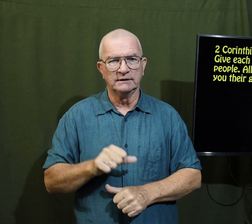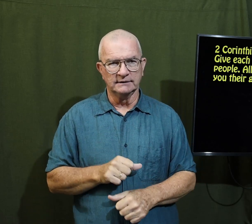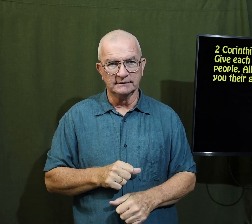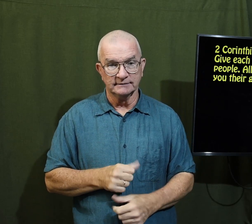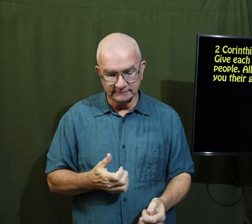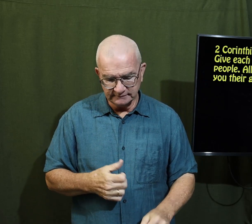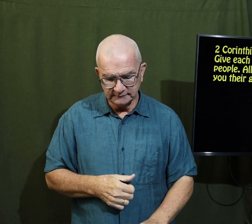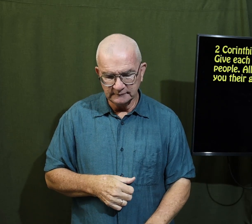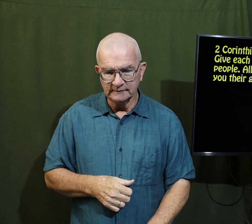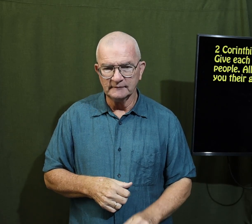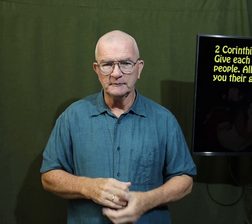all right